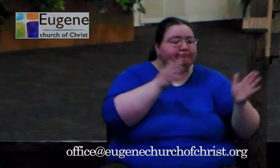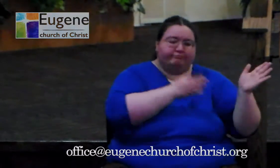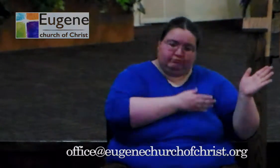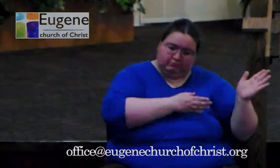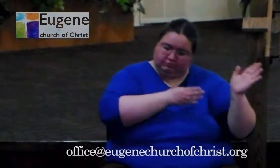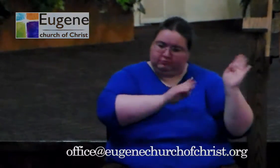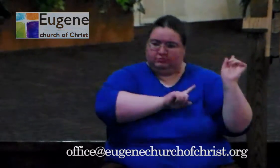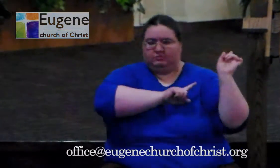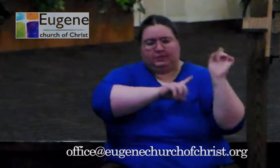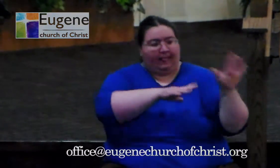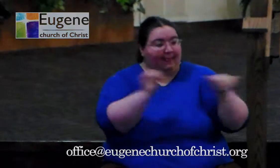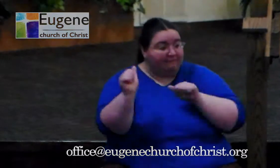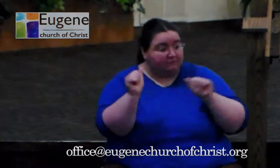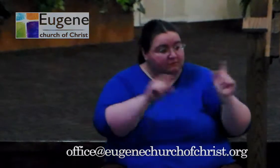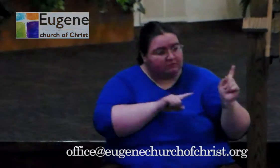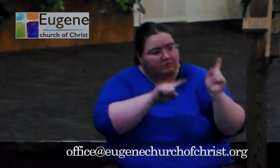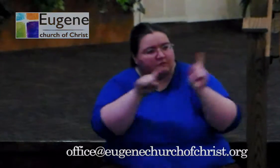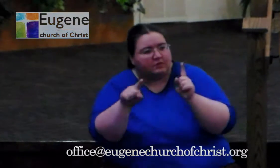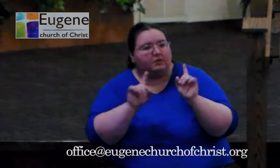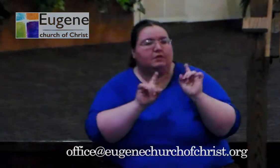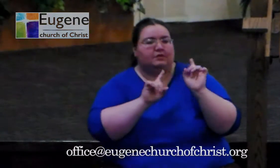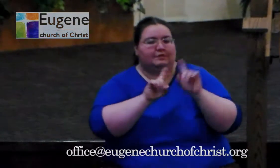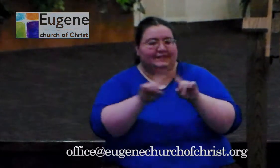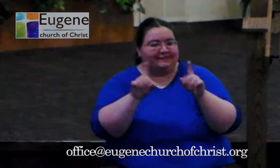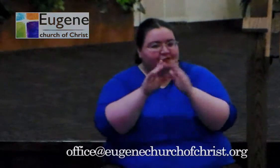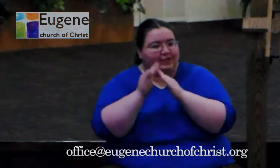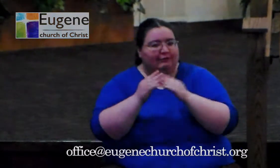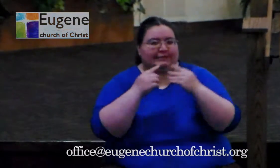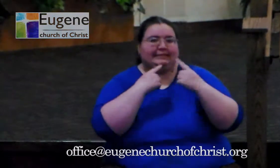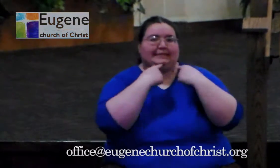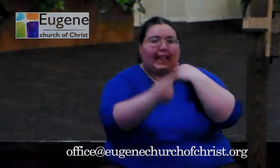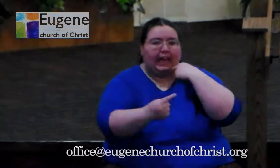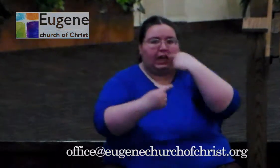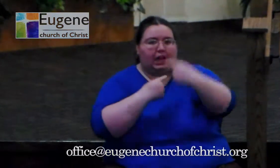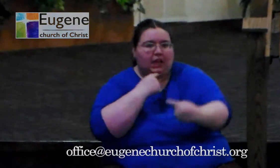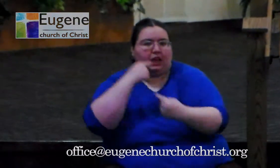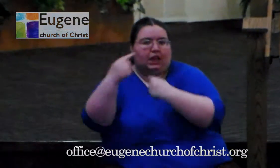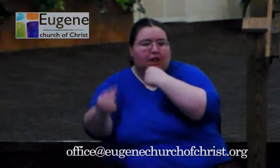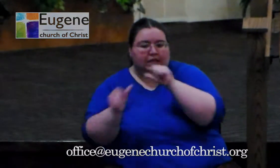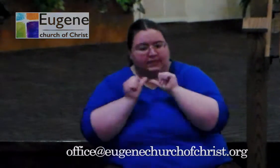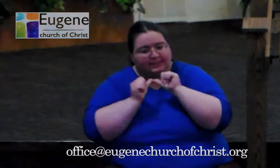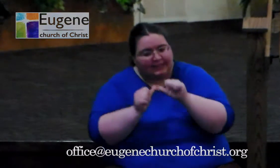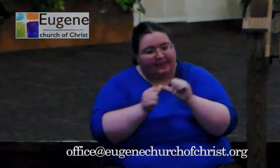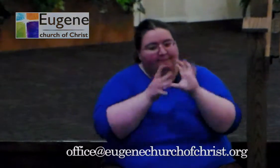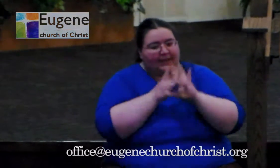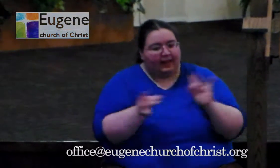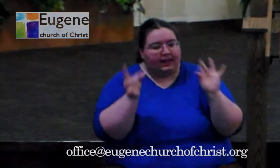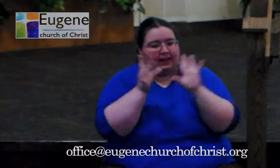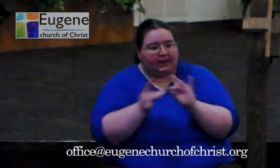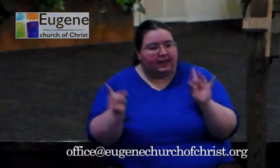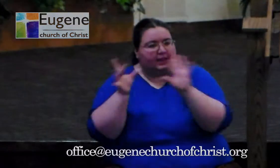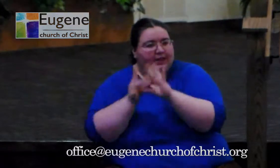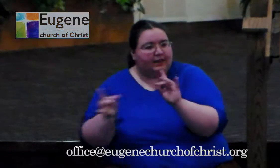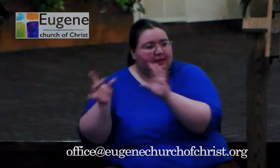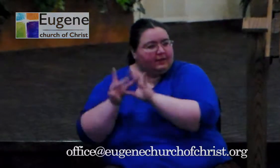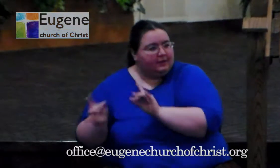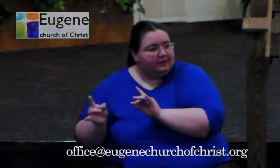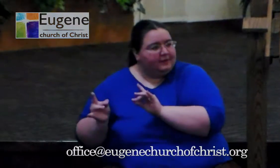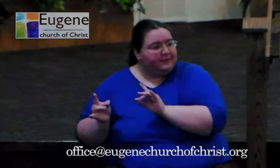the story. And if you want to believe for a moment this morning that this is not actually how it could work, there's got to be some other